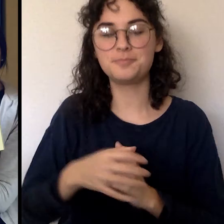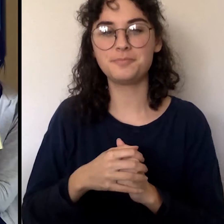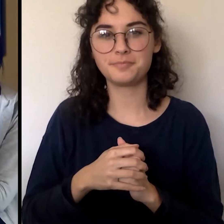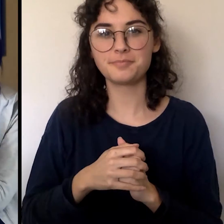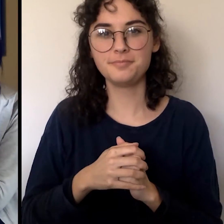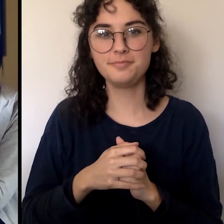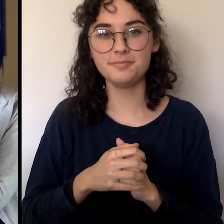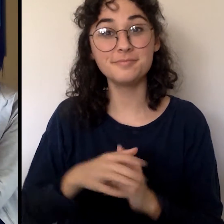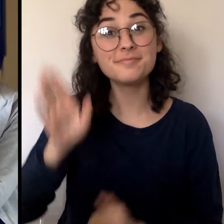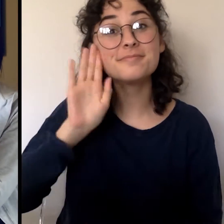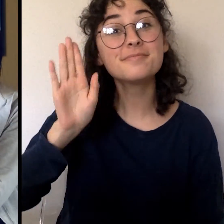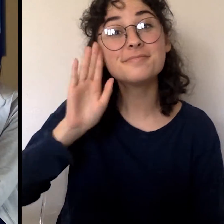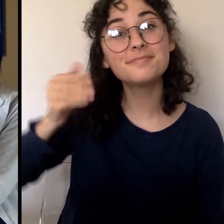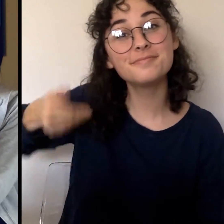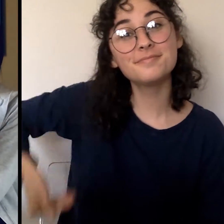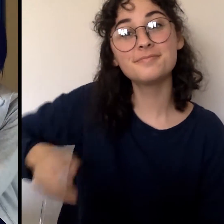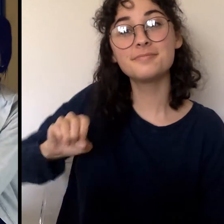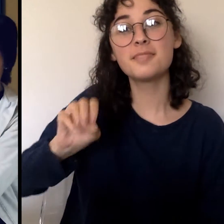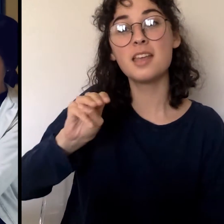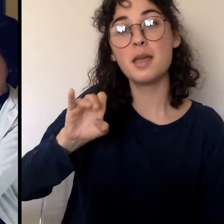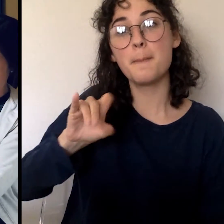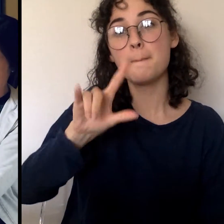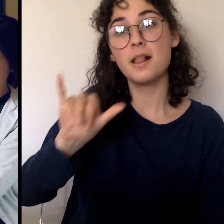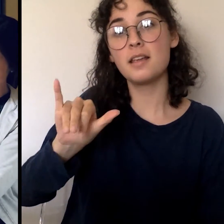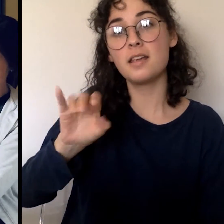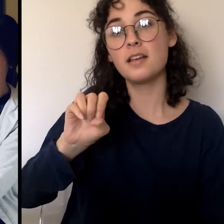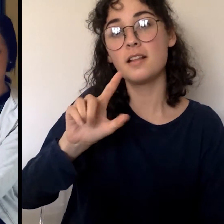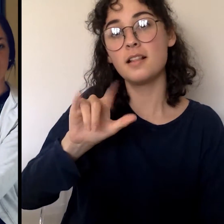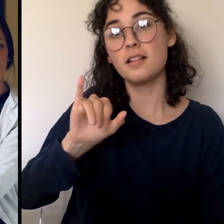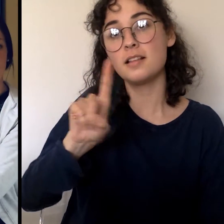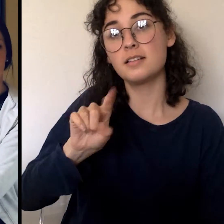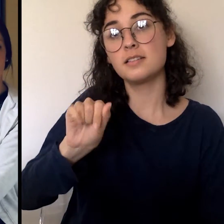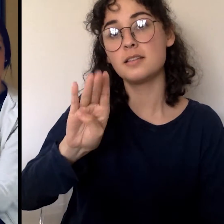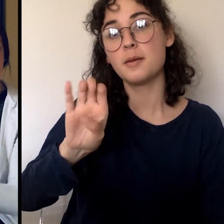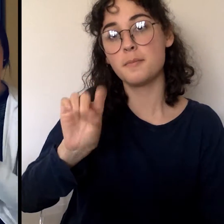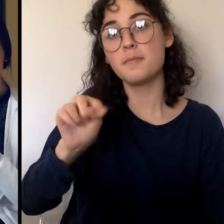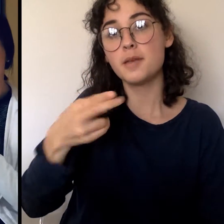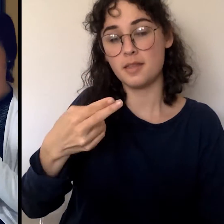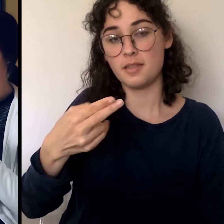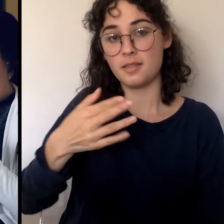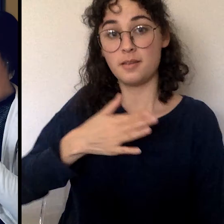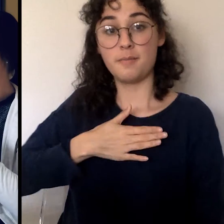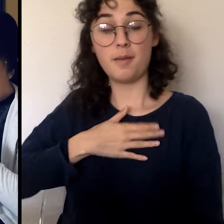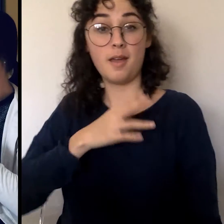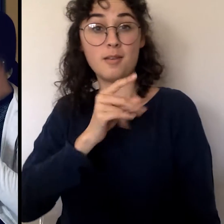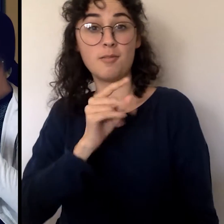Hello, I'm Emily Elizabeth and this is my dog Clifford.